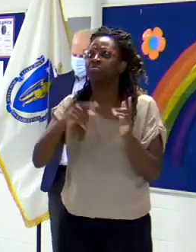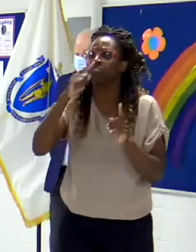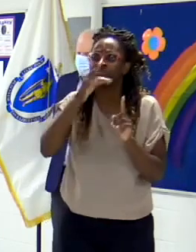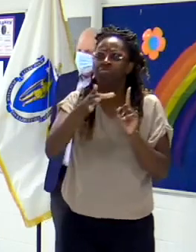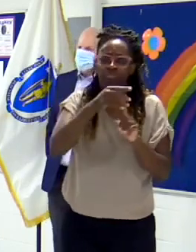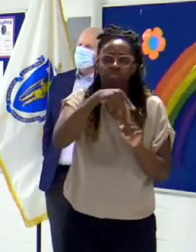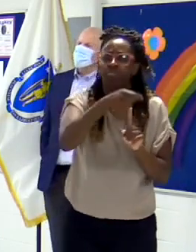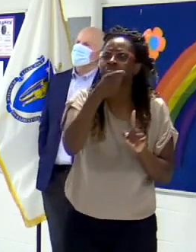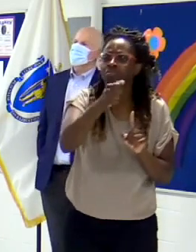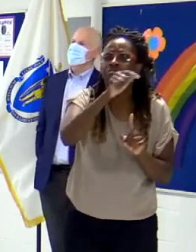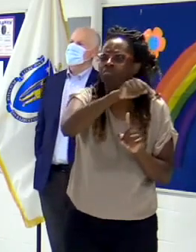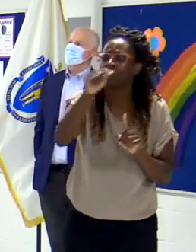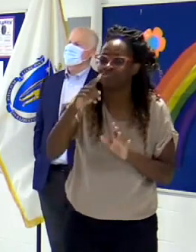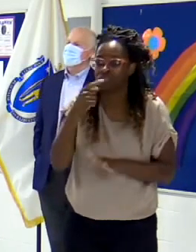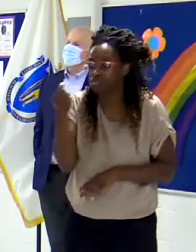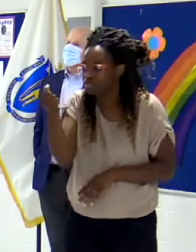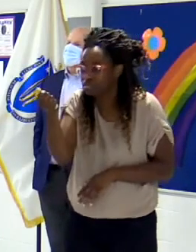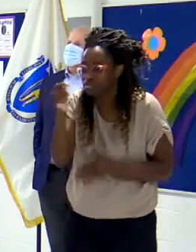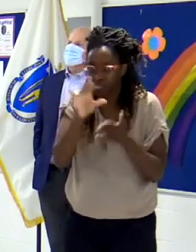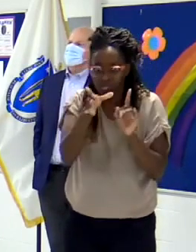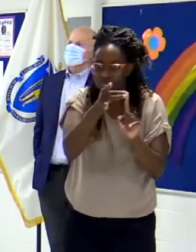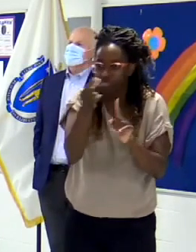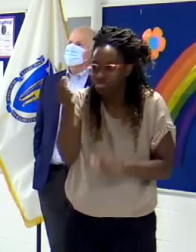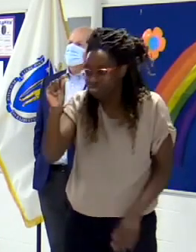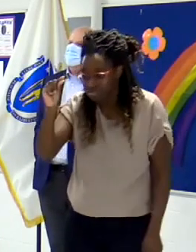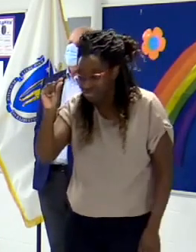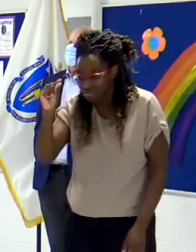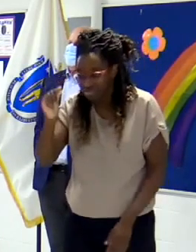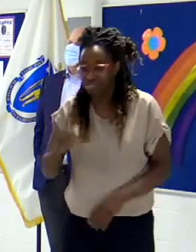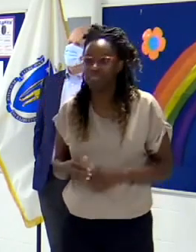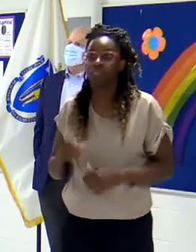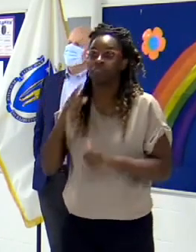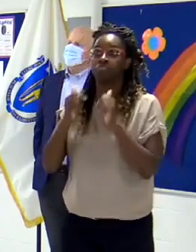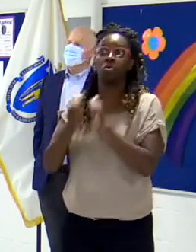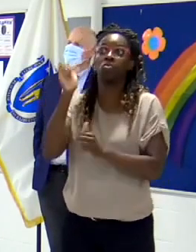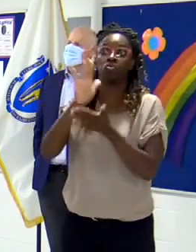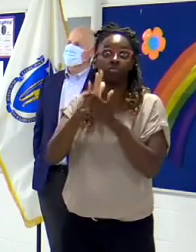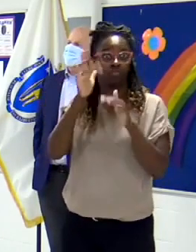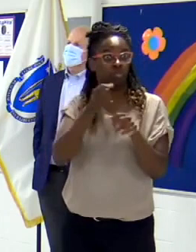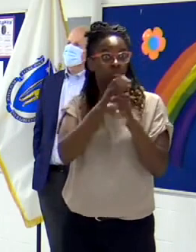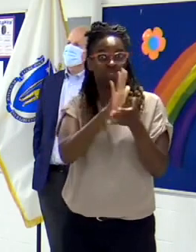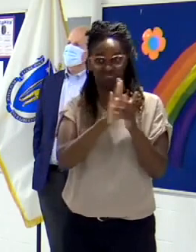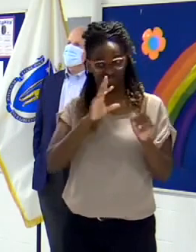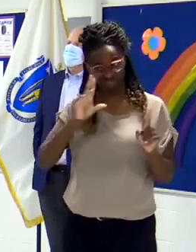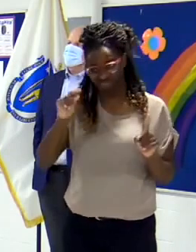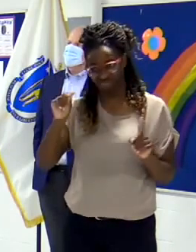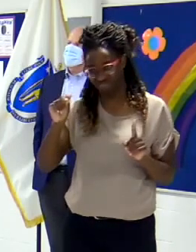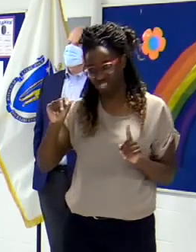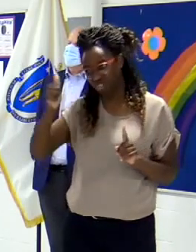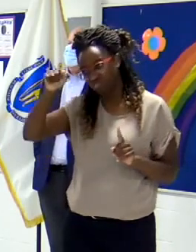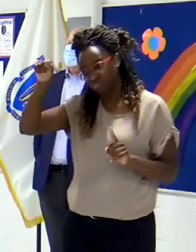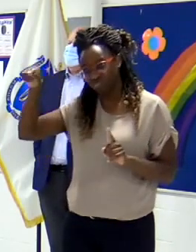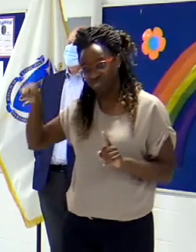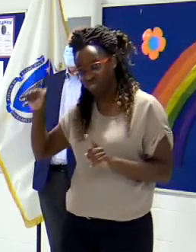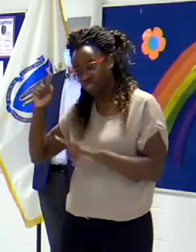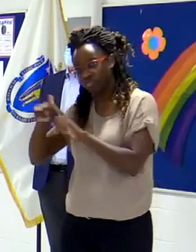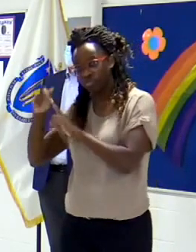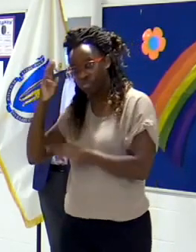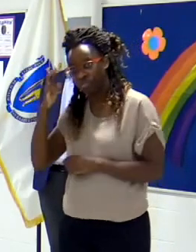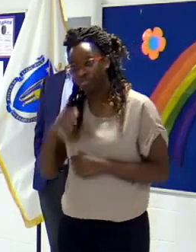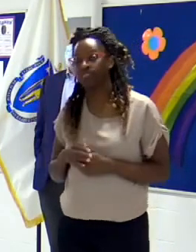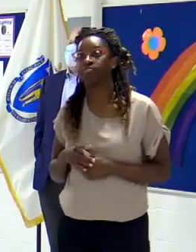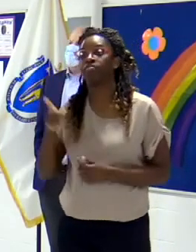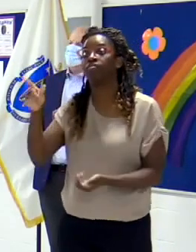I think the, for me, the, the big message here is, you know, the public health community, the pediatric community, a lot of the folks who